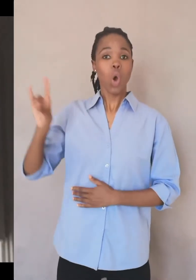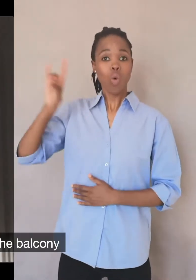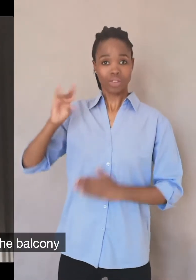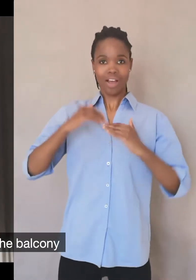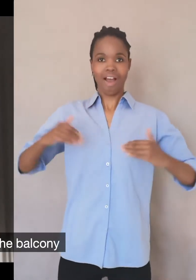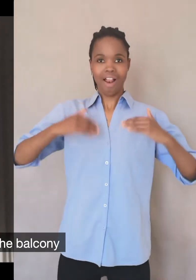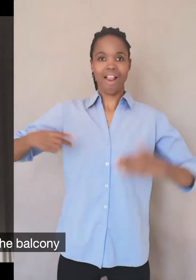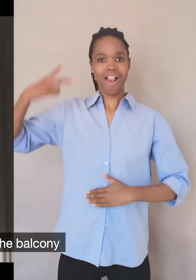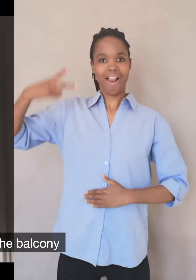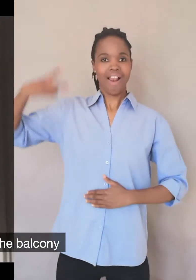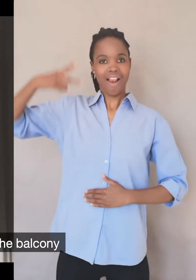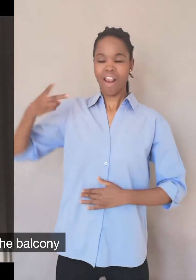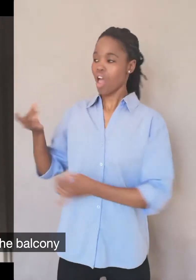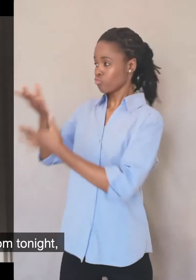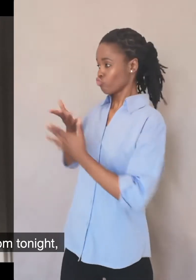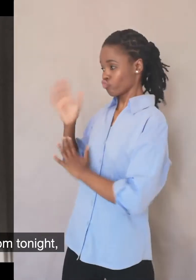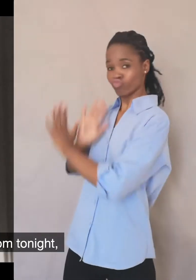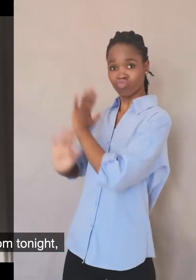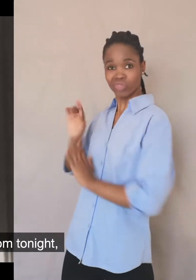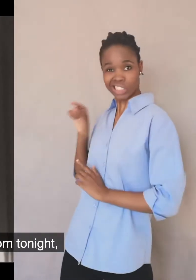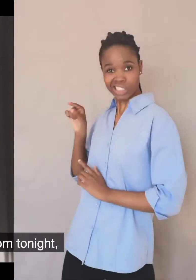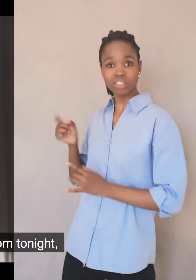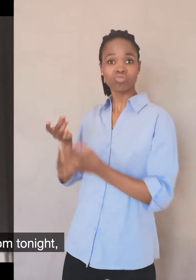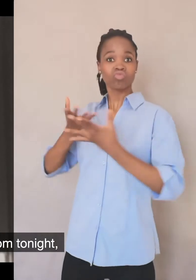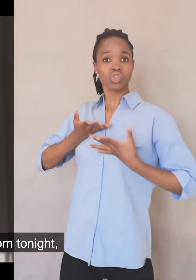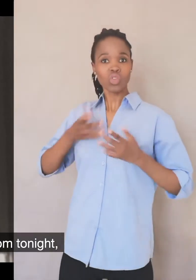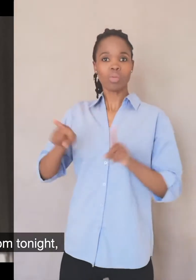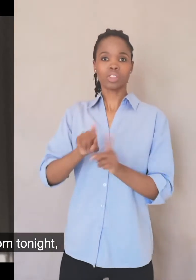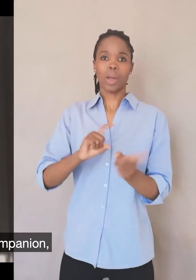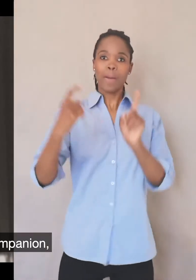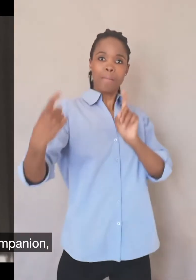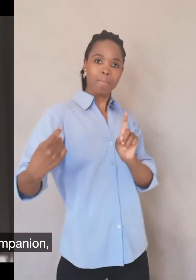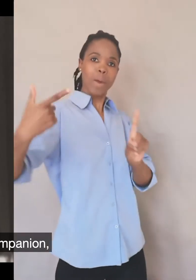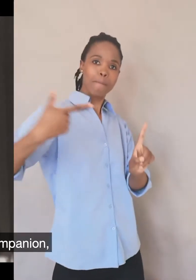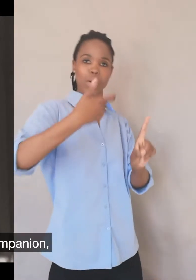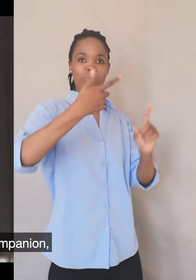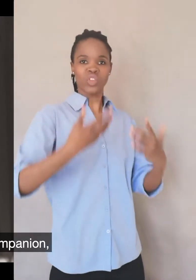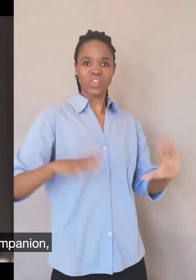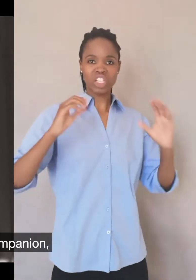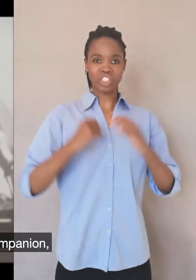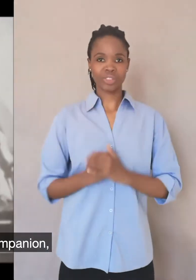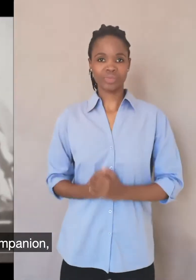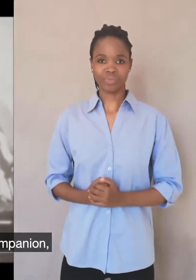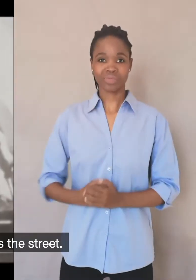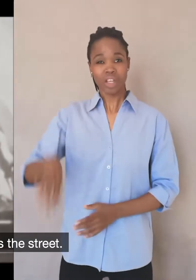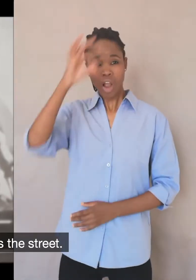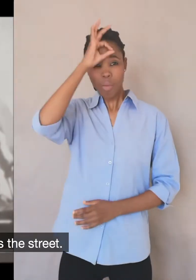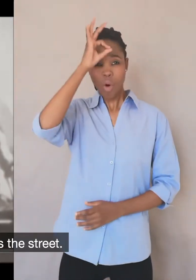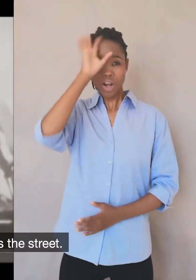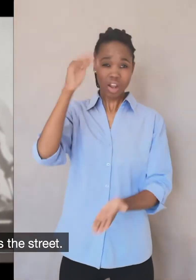Dr. King was standing on the balcony of a second floor hotel room tonight when, according to a companion, a shot was fired from